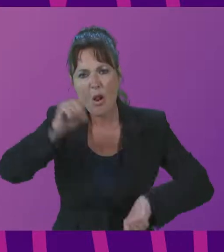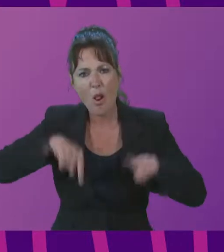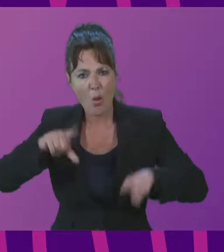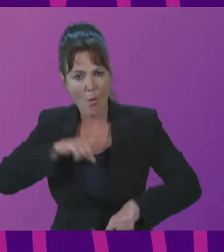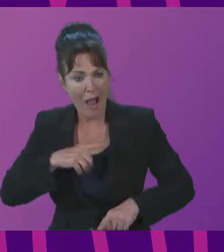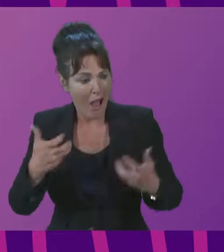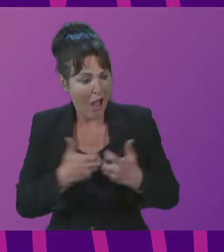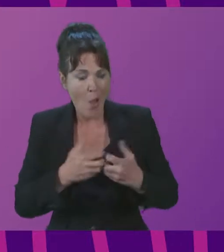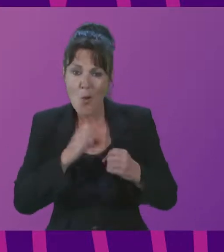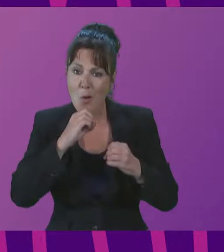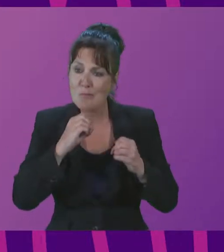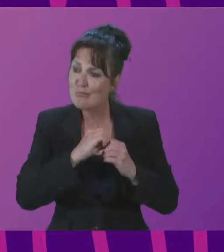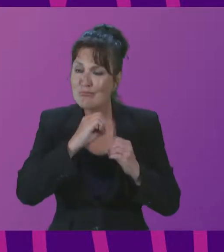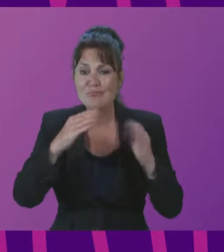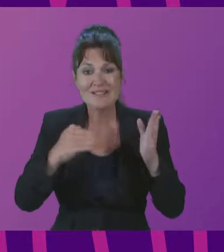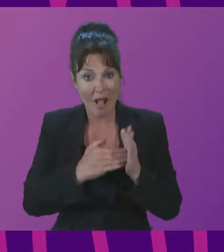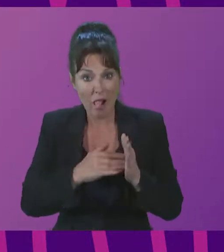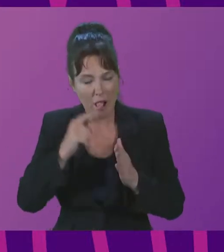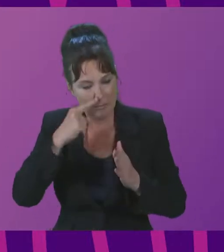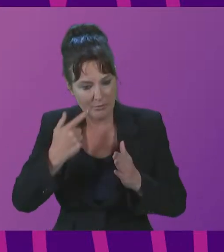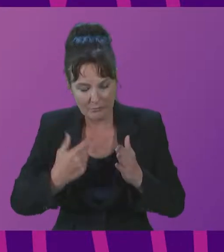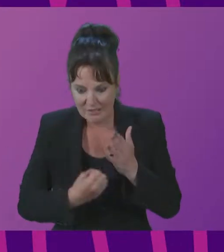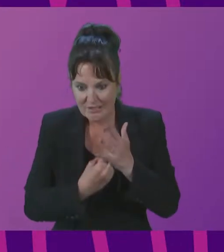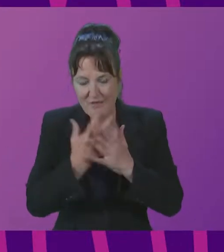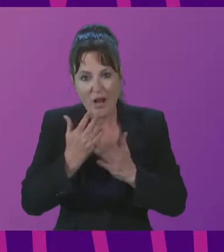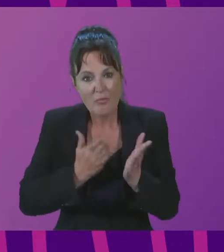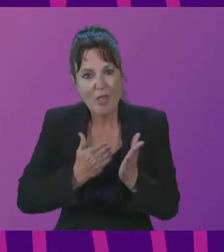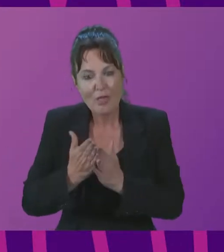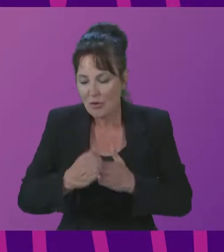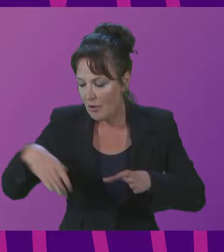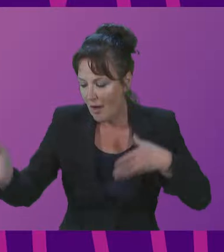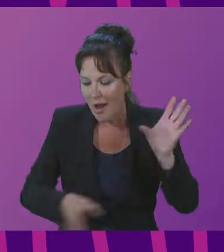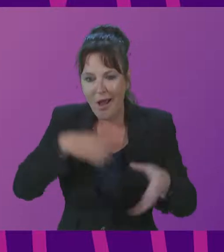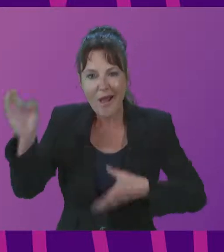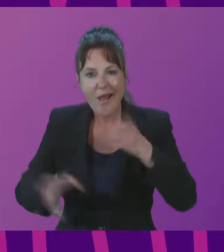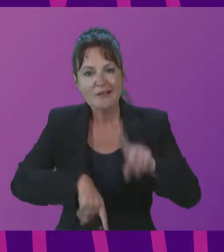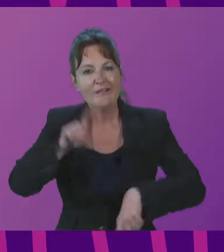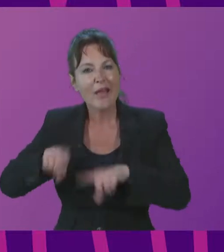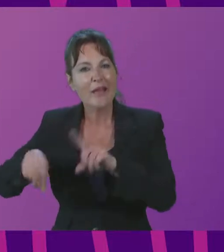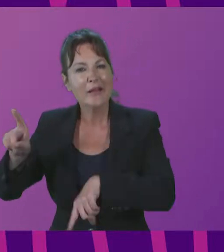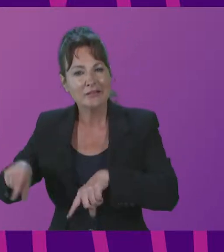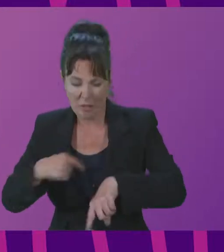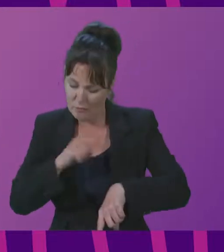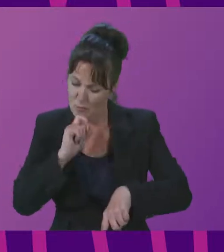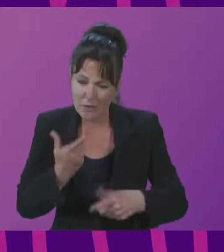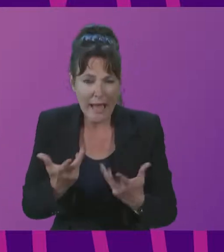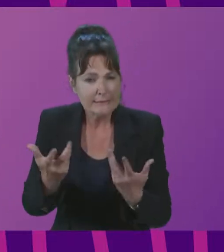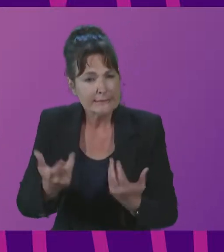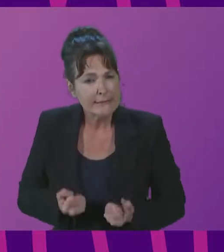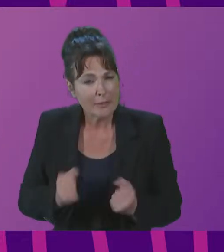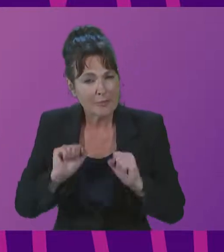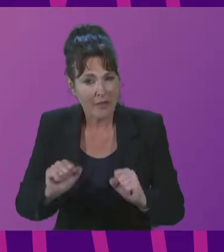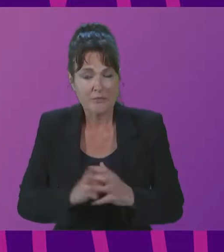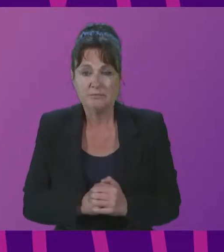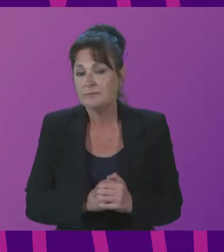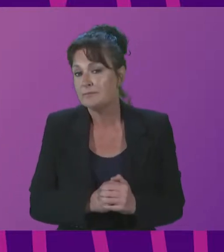development process. We recognize and we embrace it. There is a strong and clear connection between